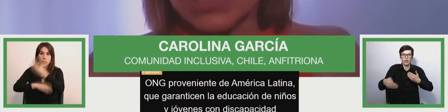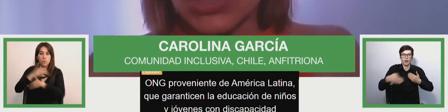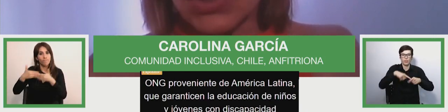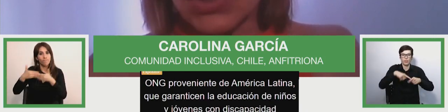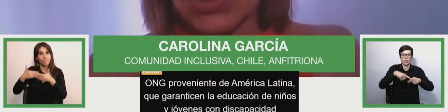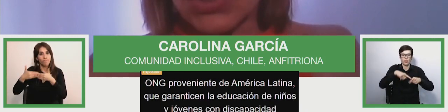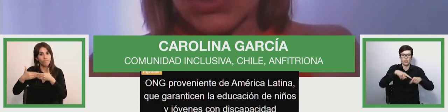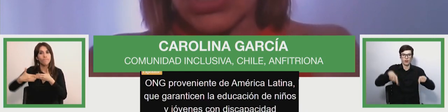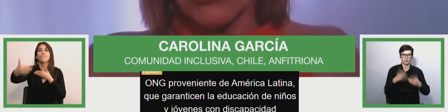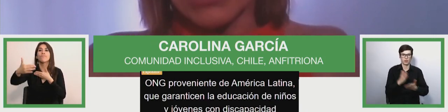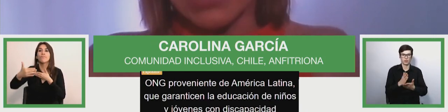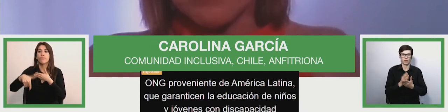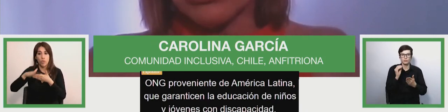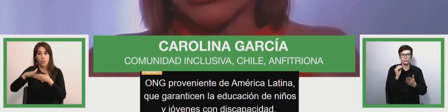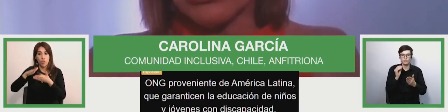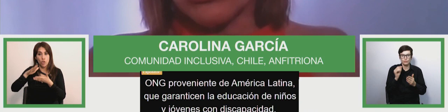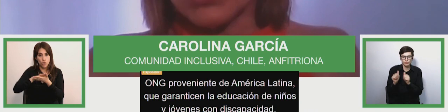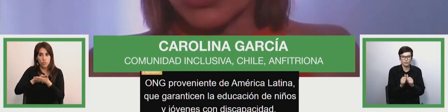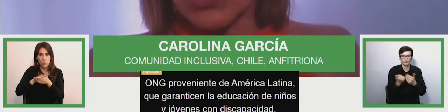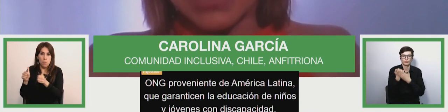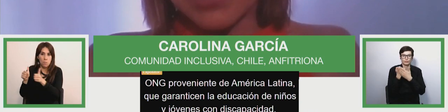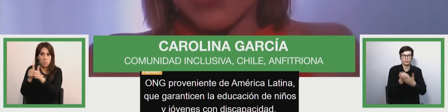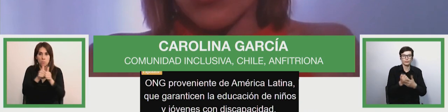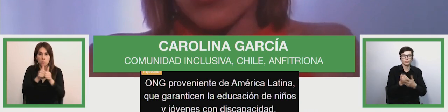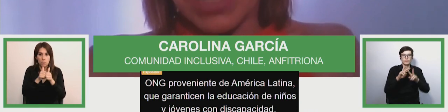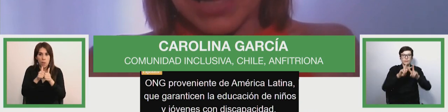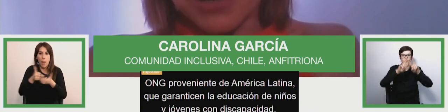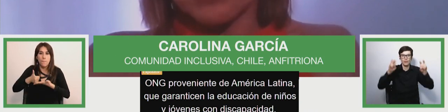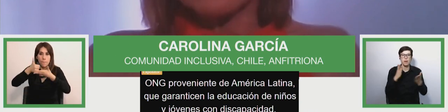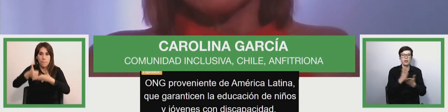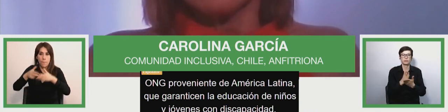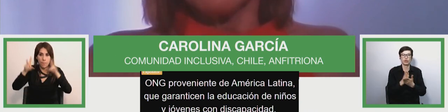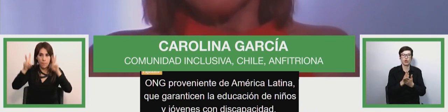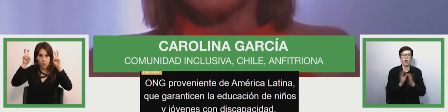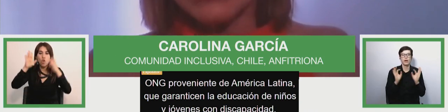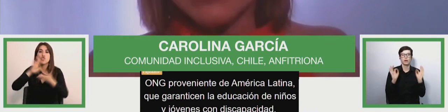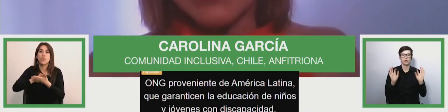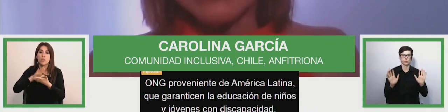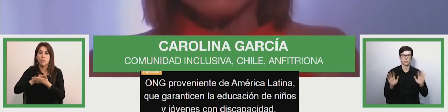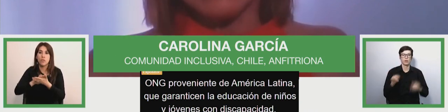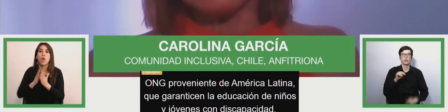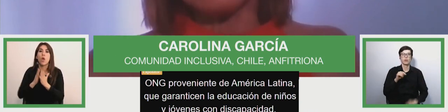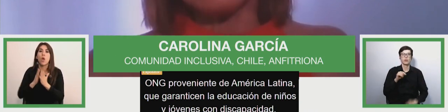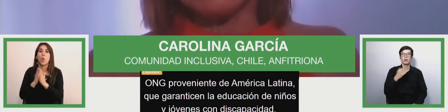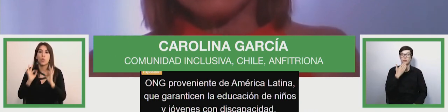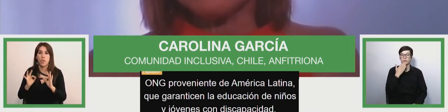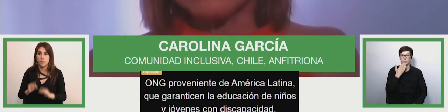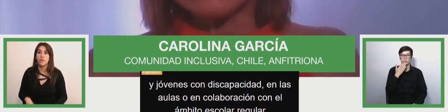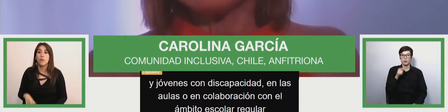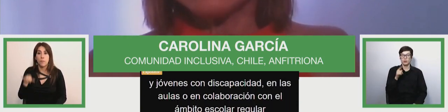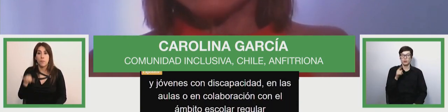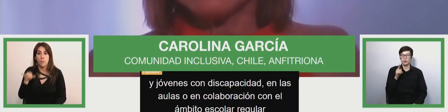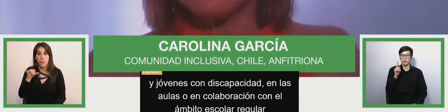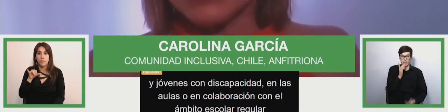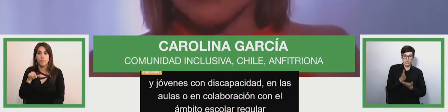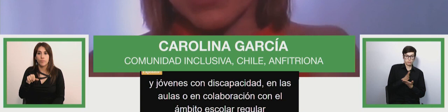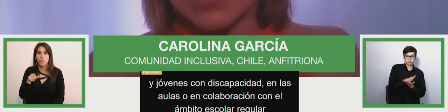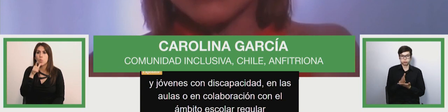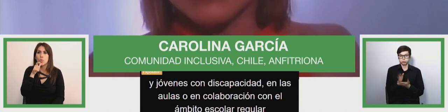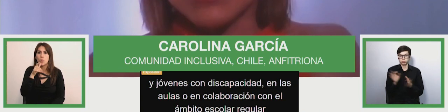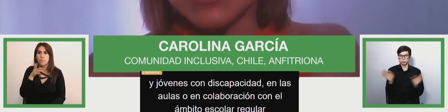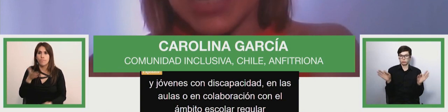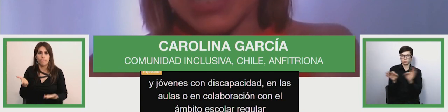outside of the room or together with regular school environment moderated by Alejandro Escobar